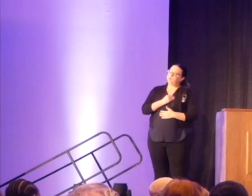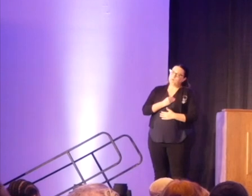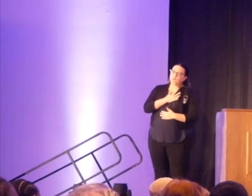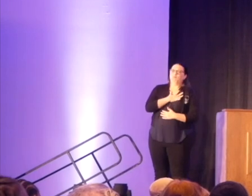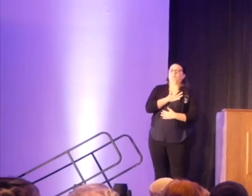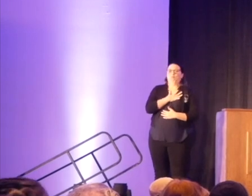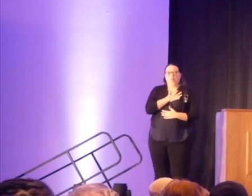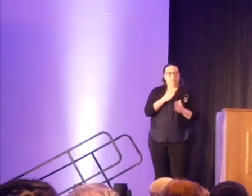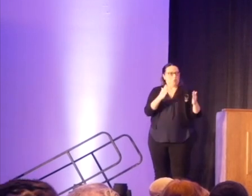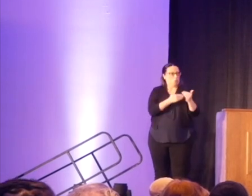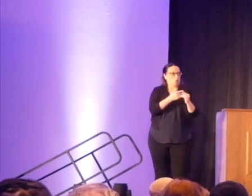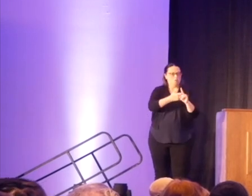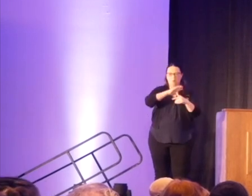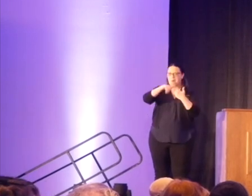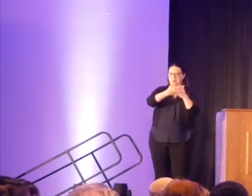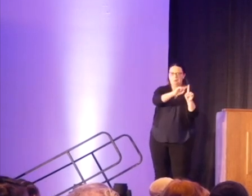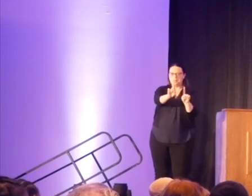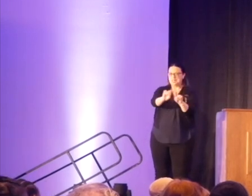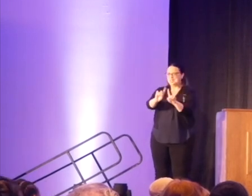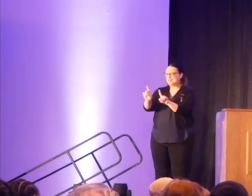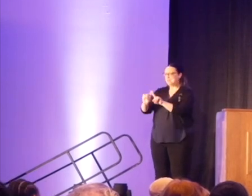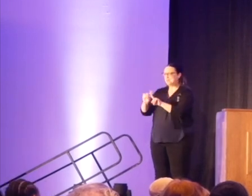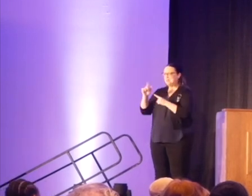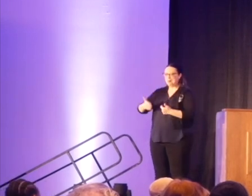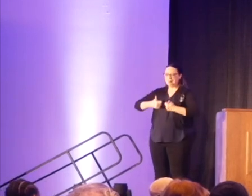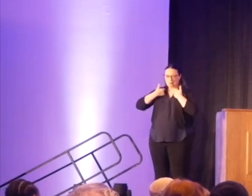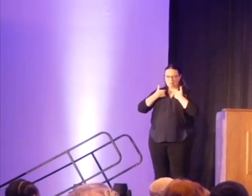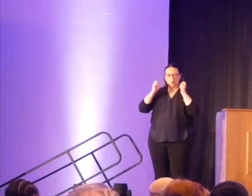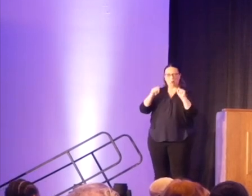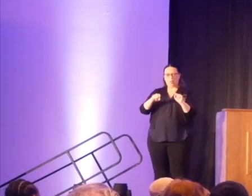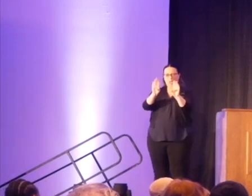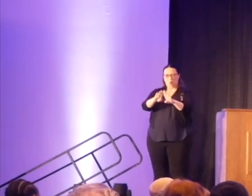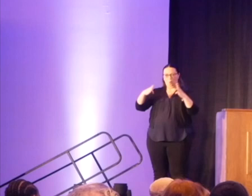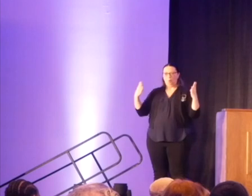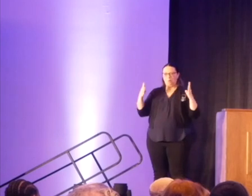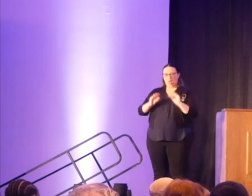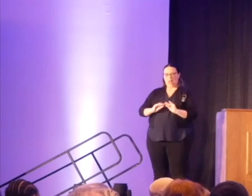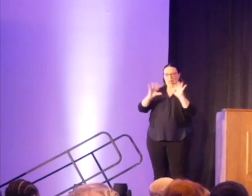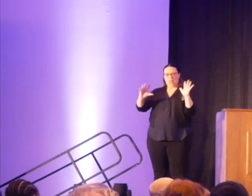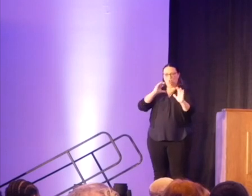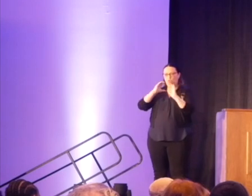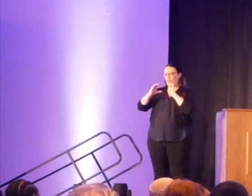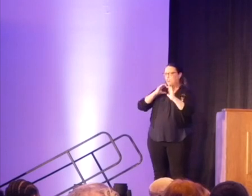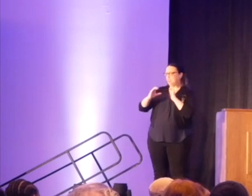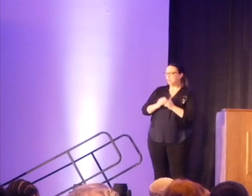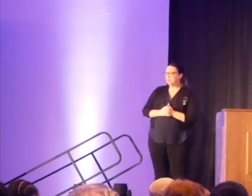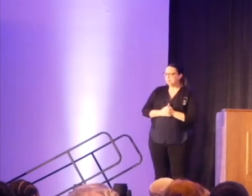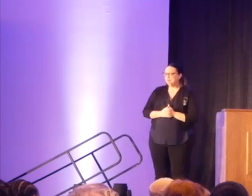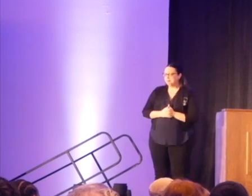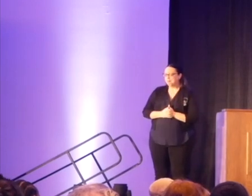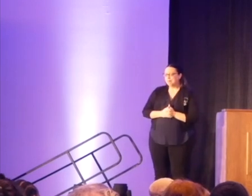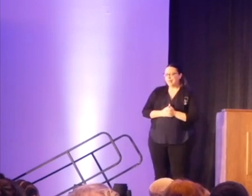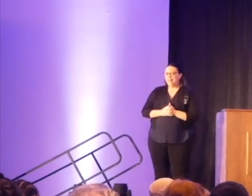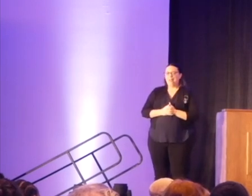room with people from all walks of life where we can have this kind of open and transparent conversation. I'd like